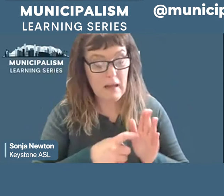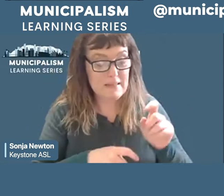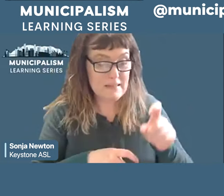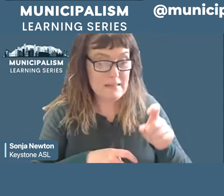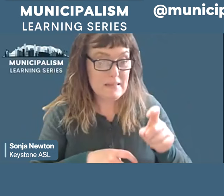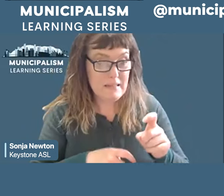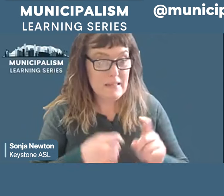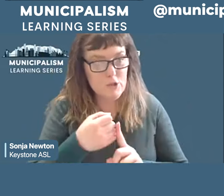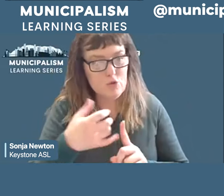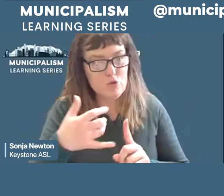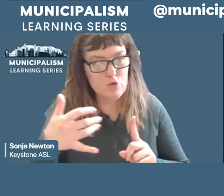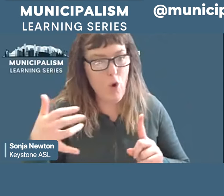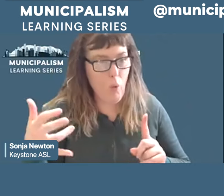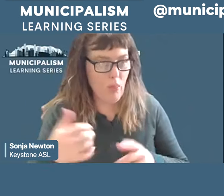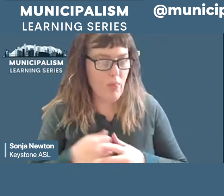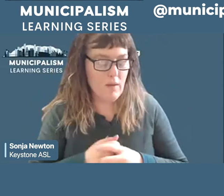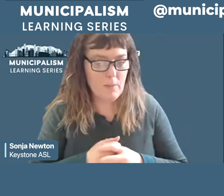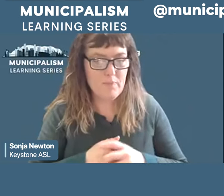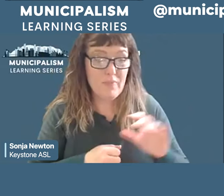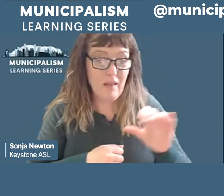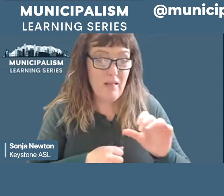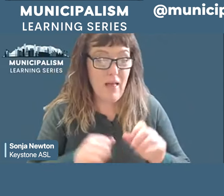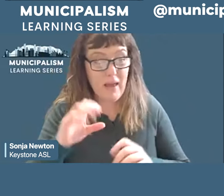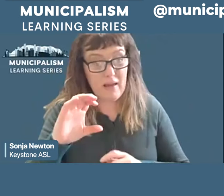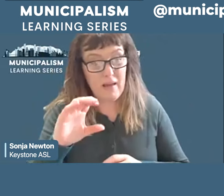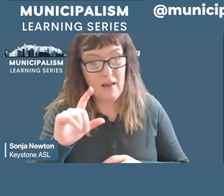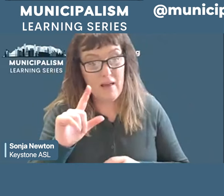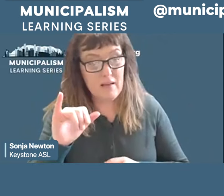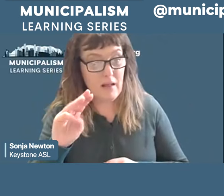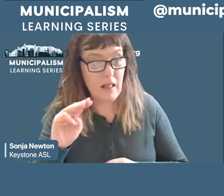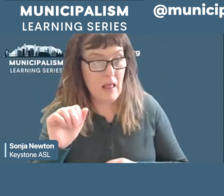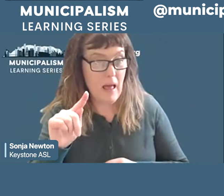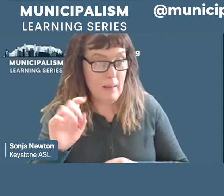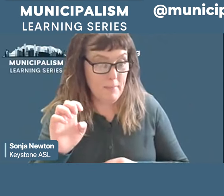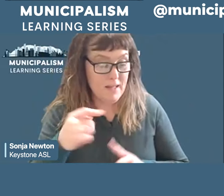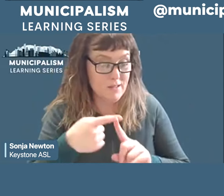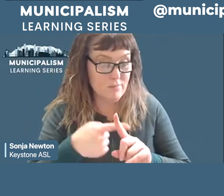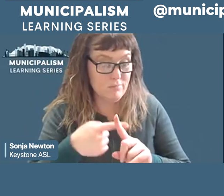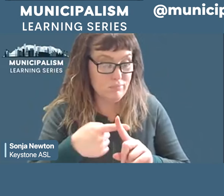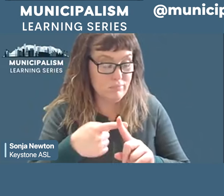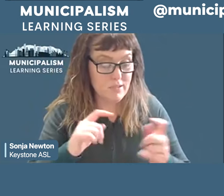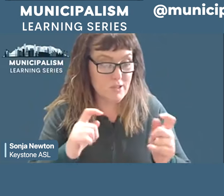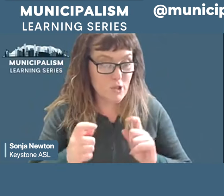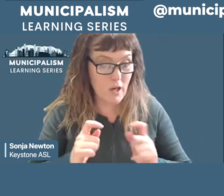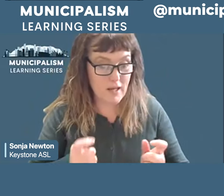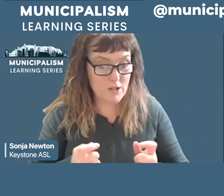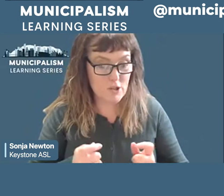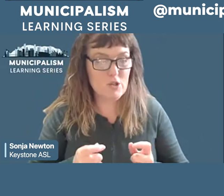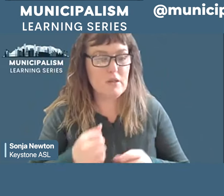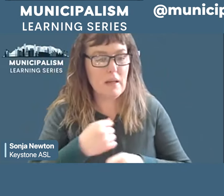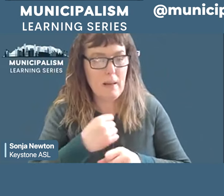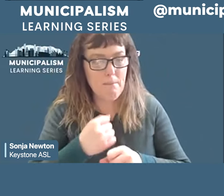related to climate change in cities. And we have to create public electricity and natural gas,